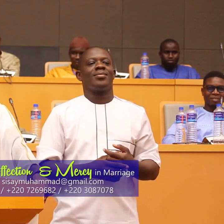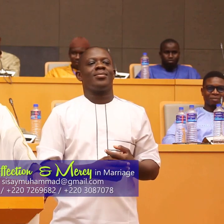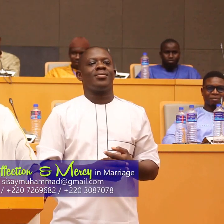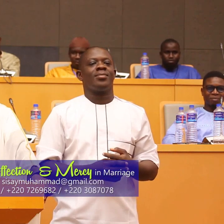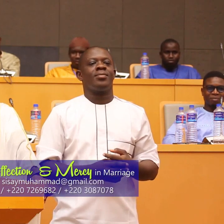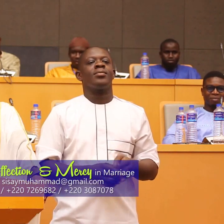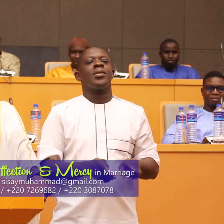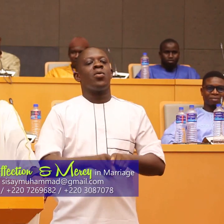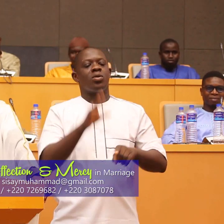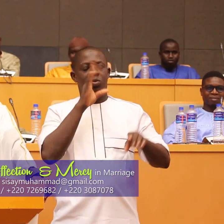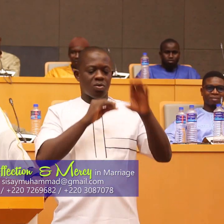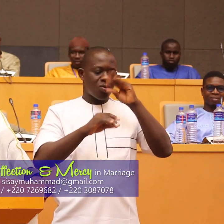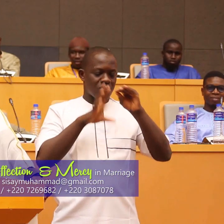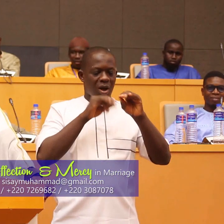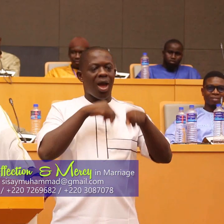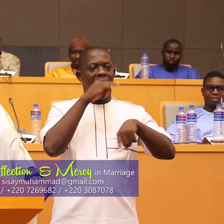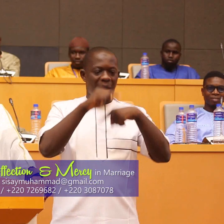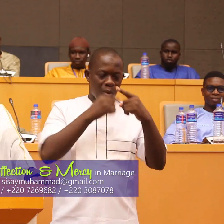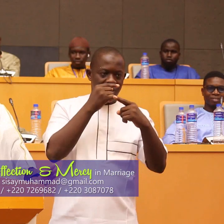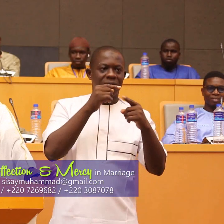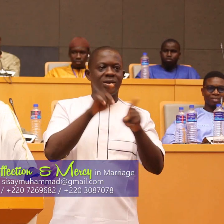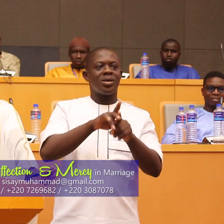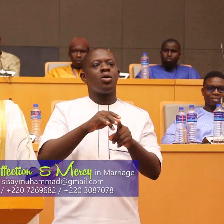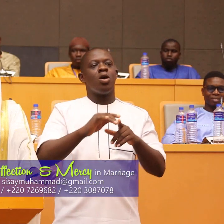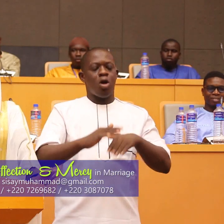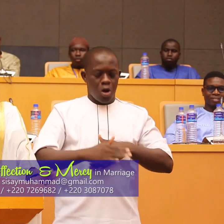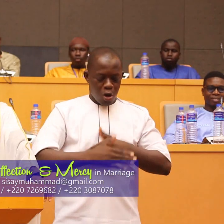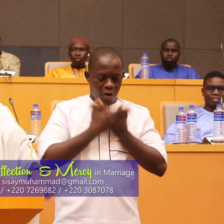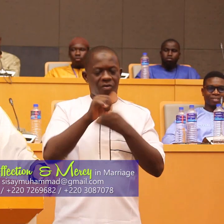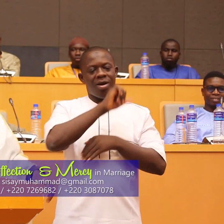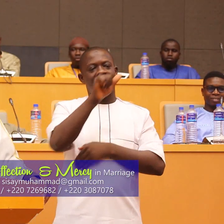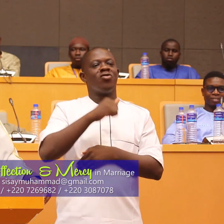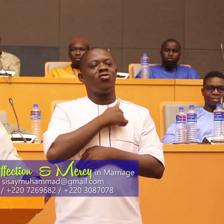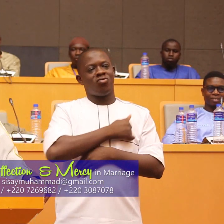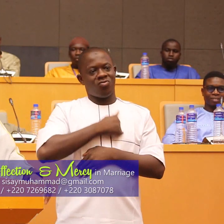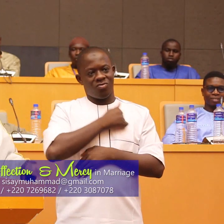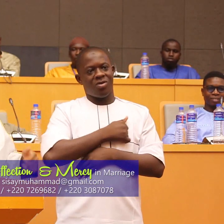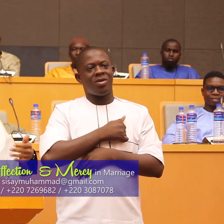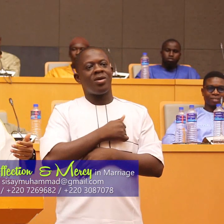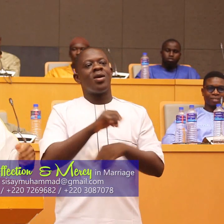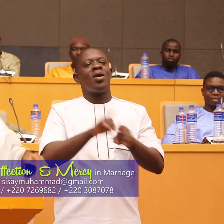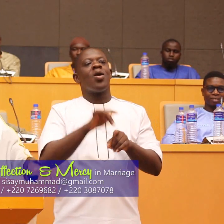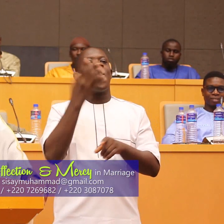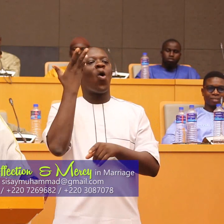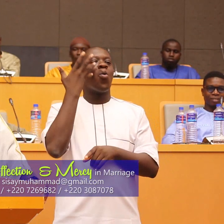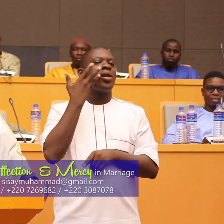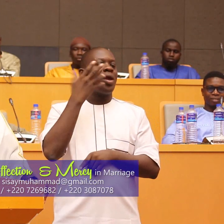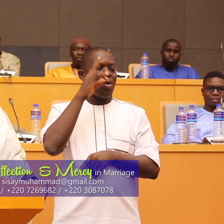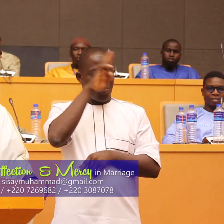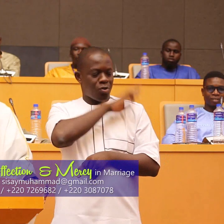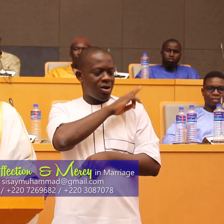now let's speak about mawadda and rahma first of all if you want to marry when brothers ask me